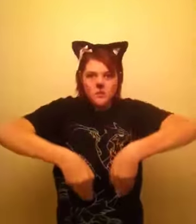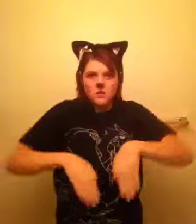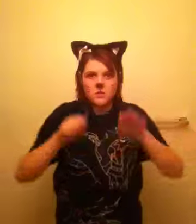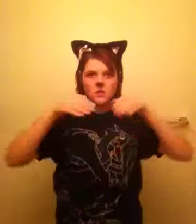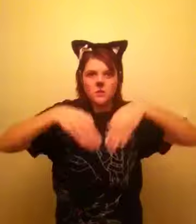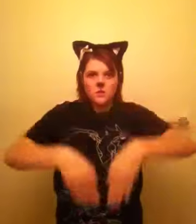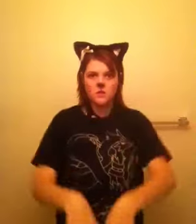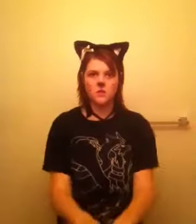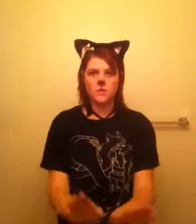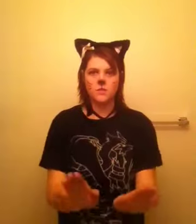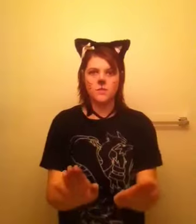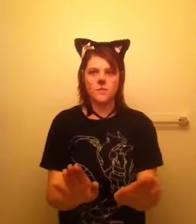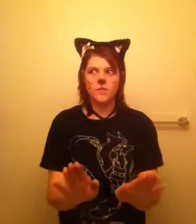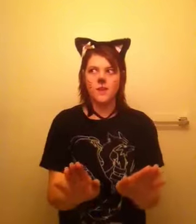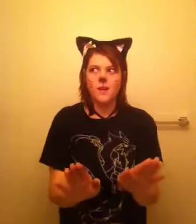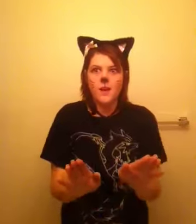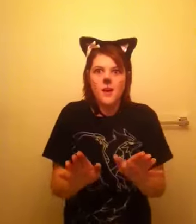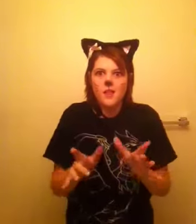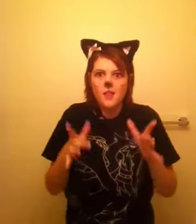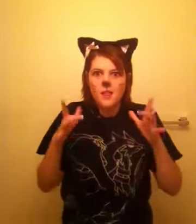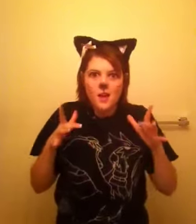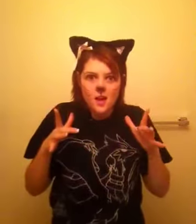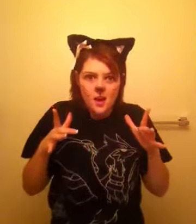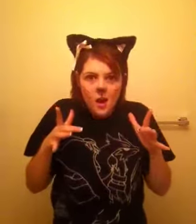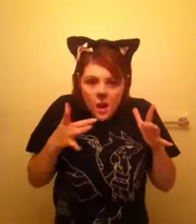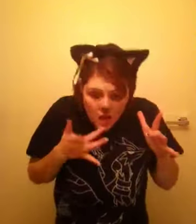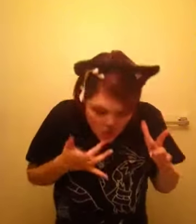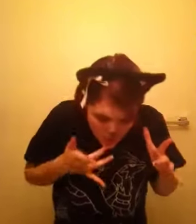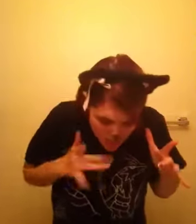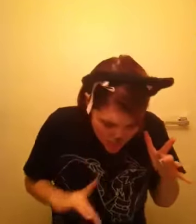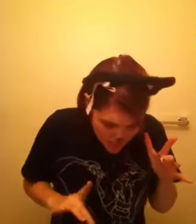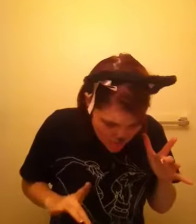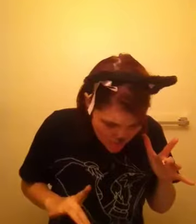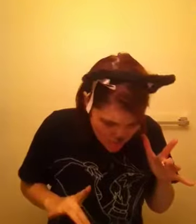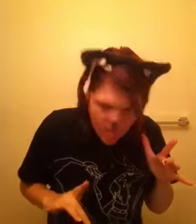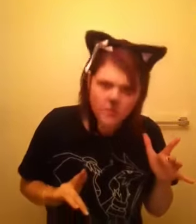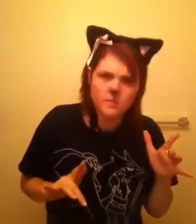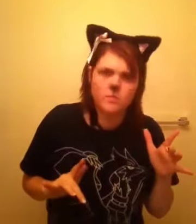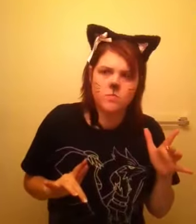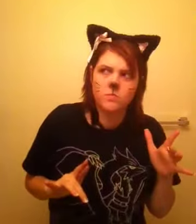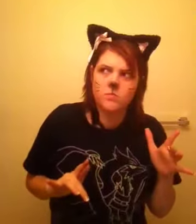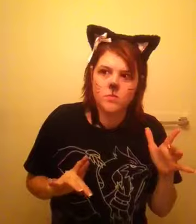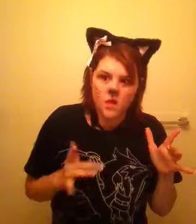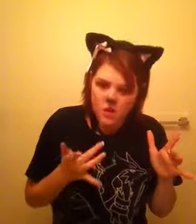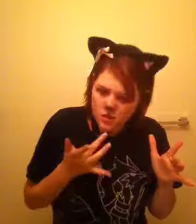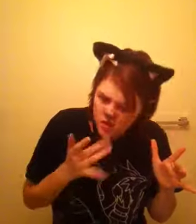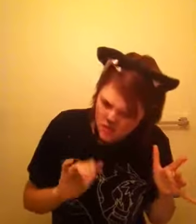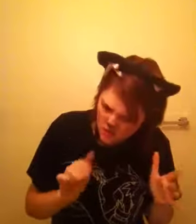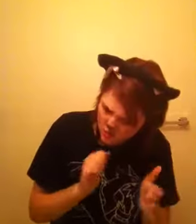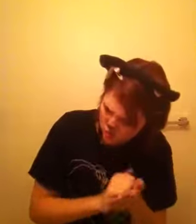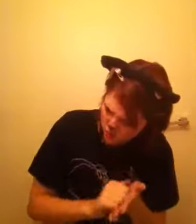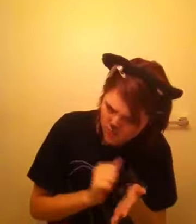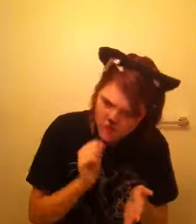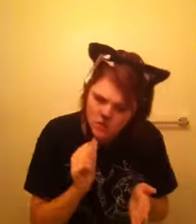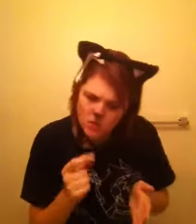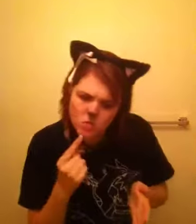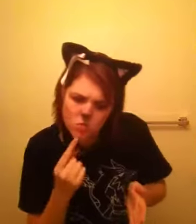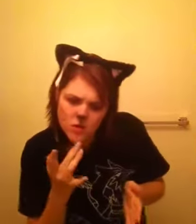and start to make waves. And then I dip my tongue in and take a taste. It tastes like soap, but it doesn't really